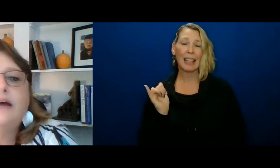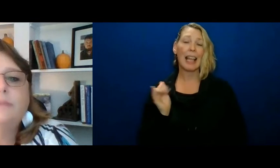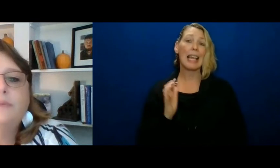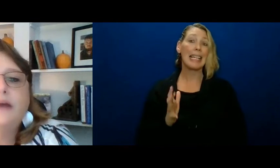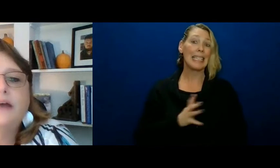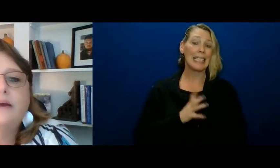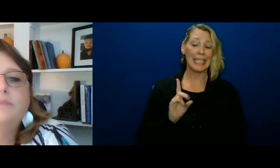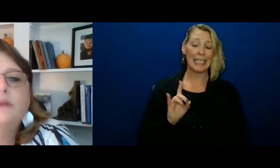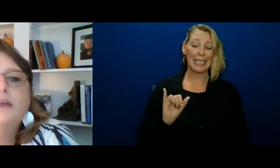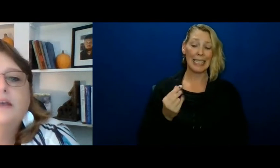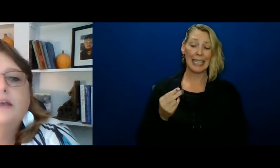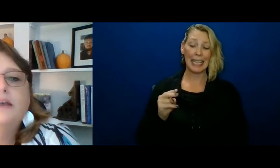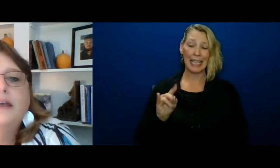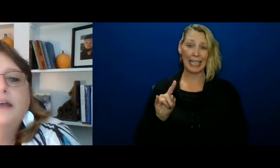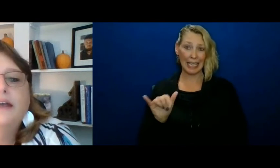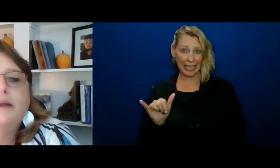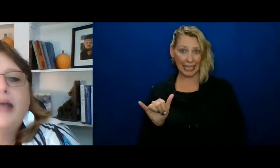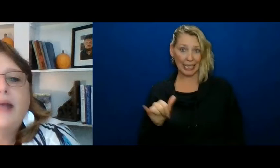came up.